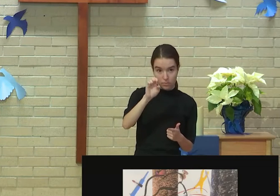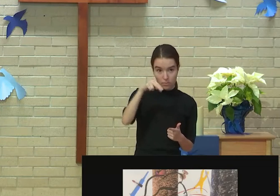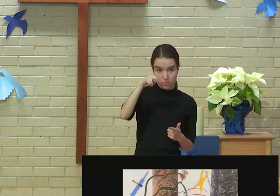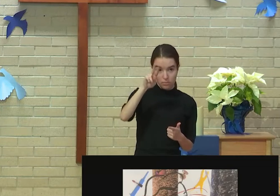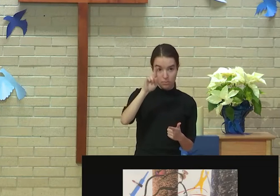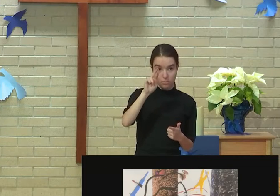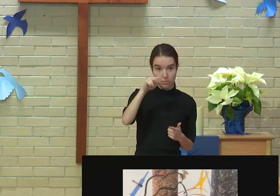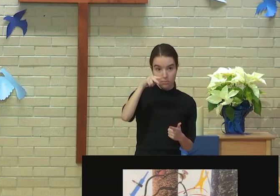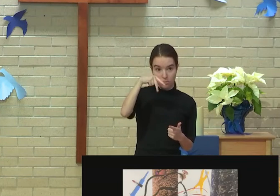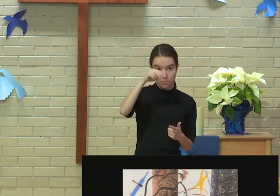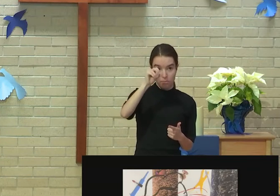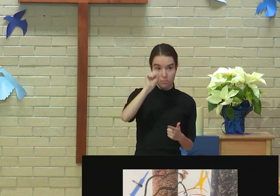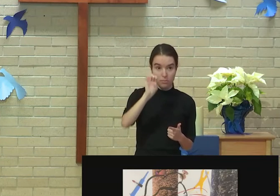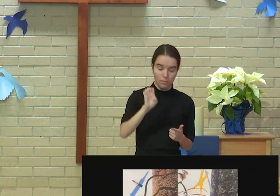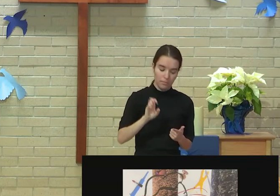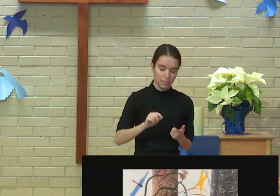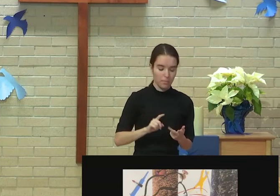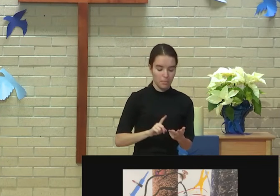redefine,